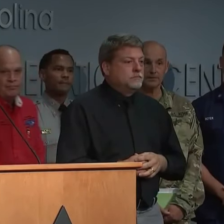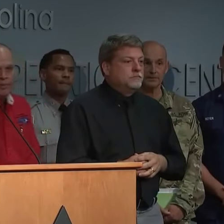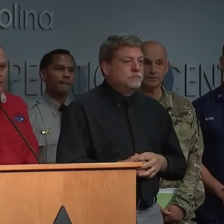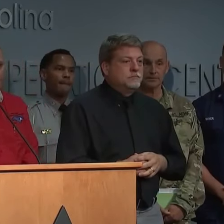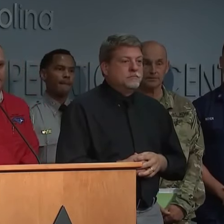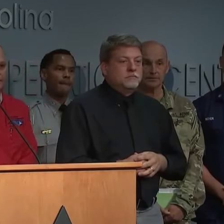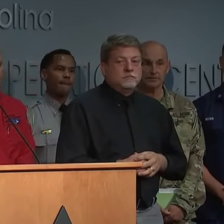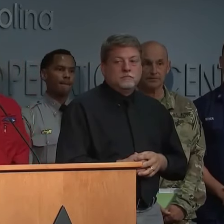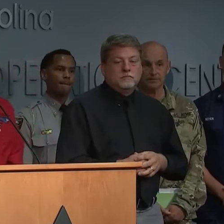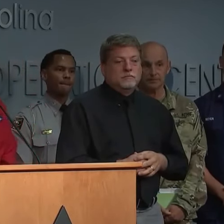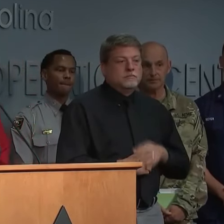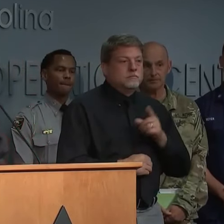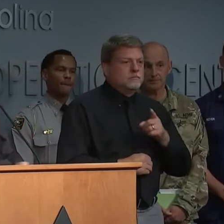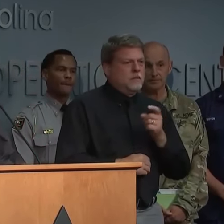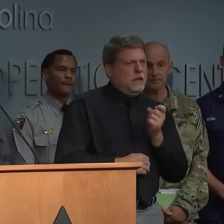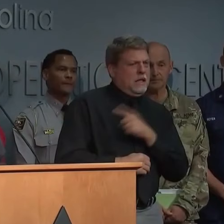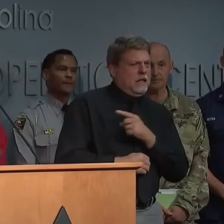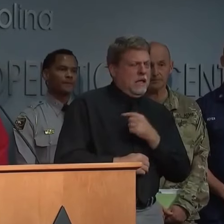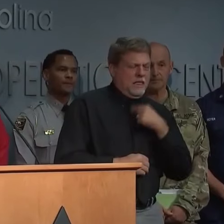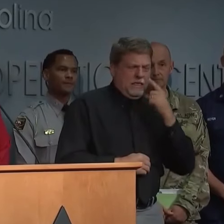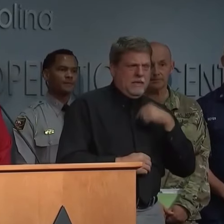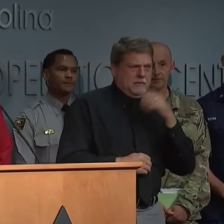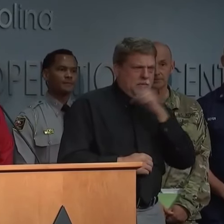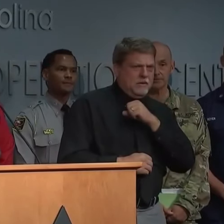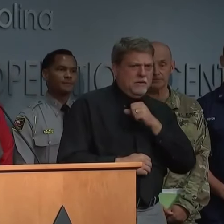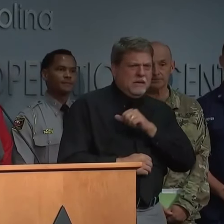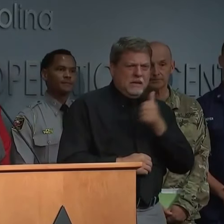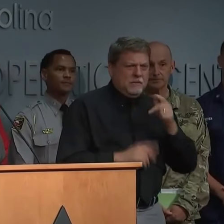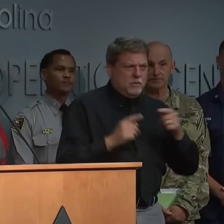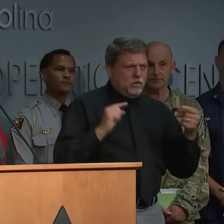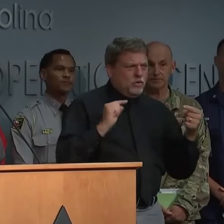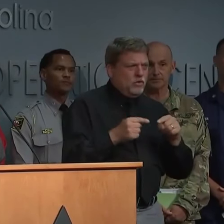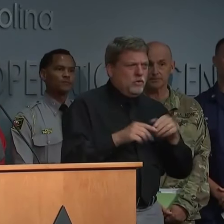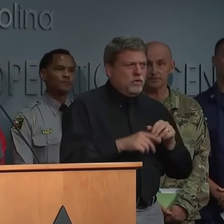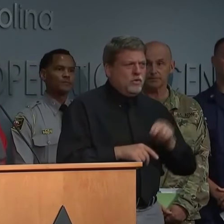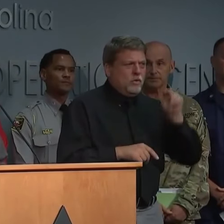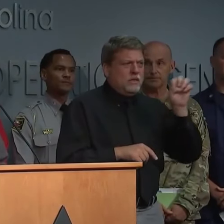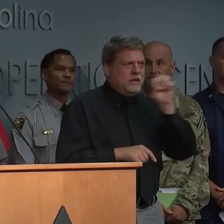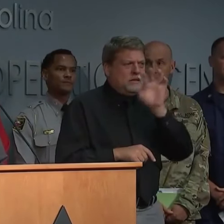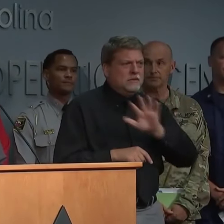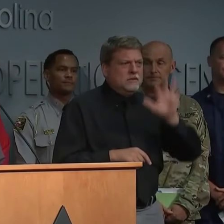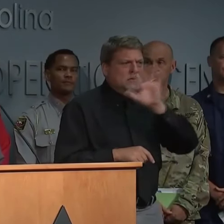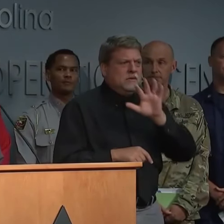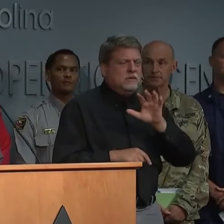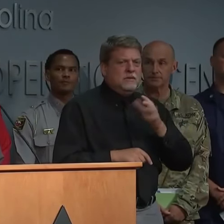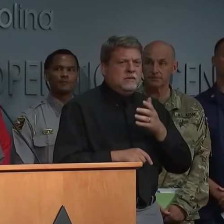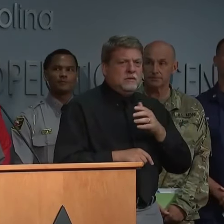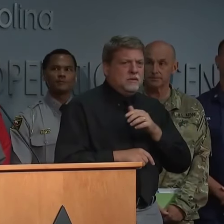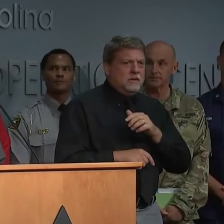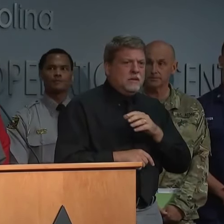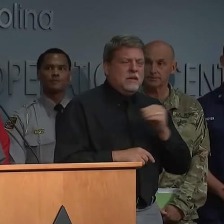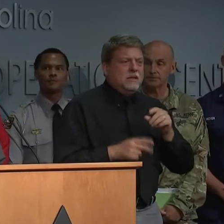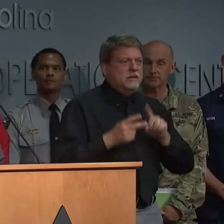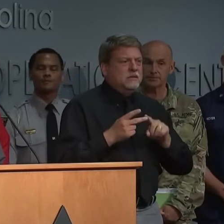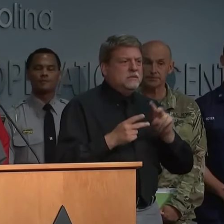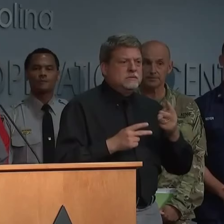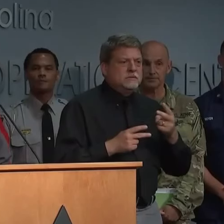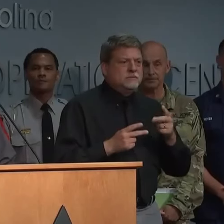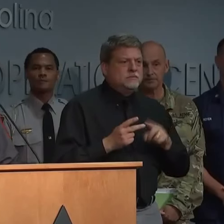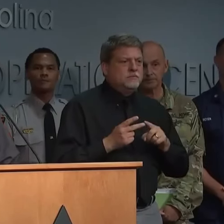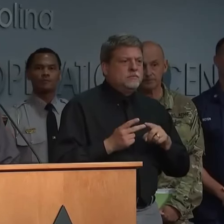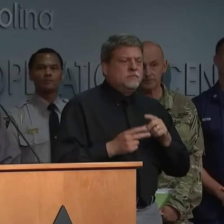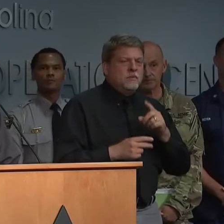Mr. Brown, are there any reports of injuries in any part of the state on the side of the area? don't think the second question,